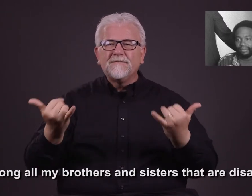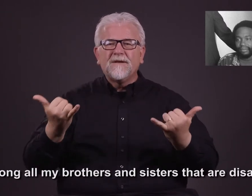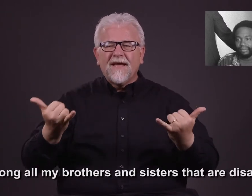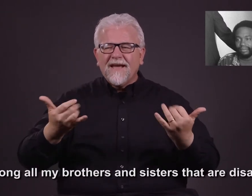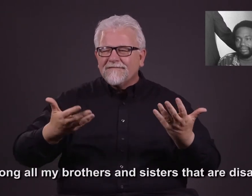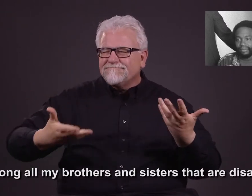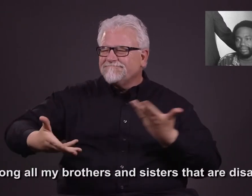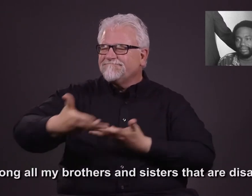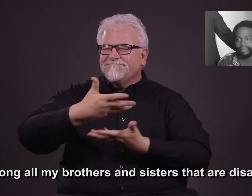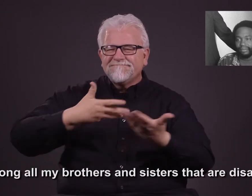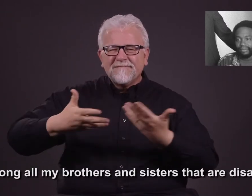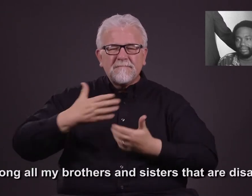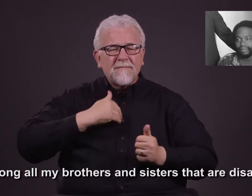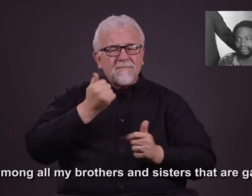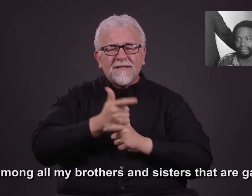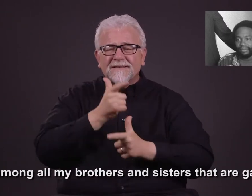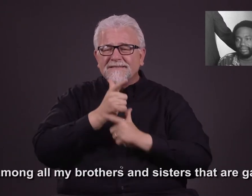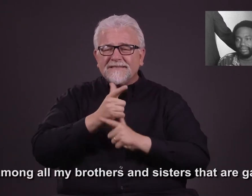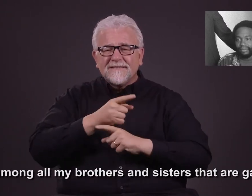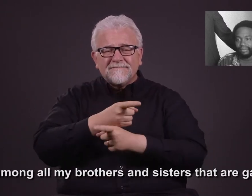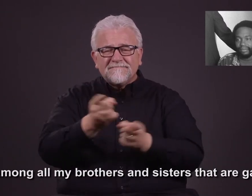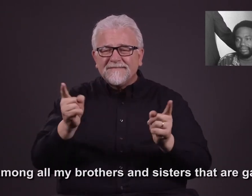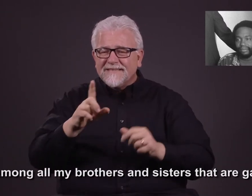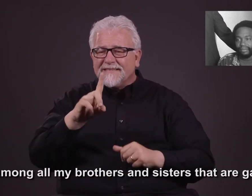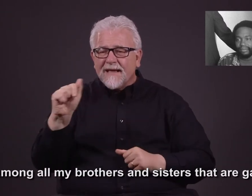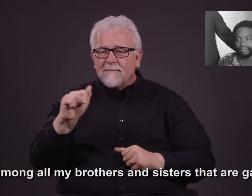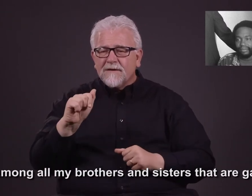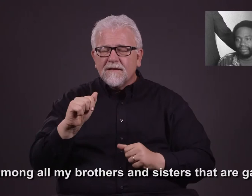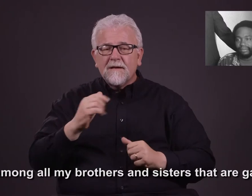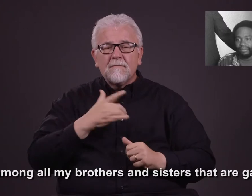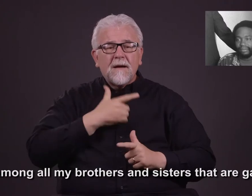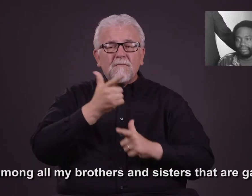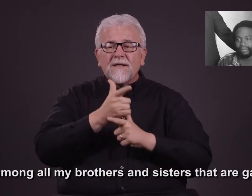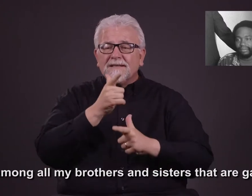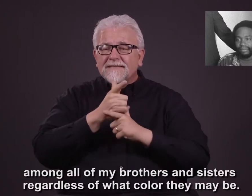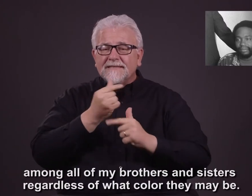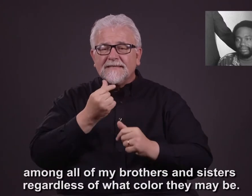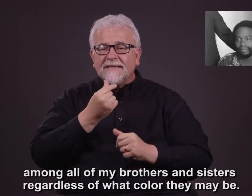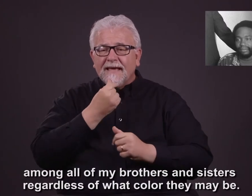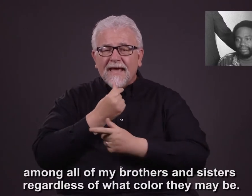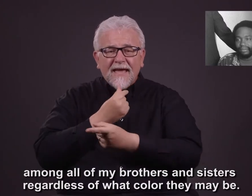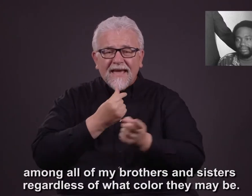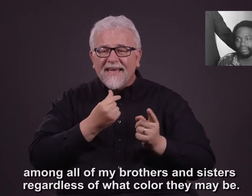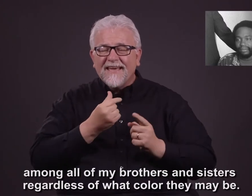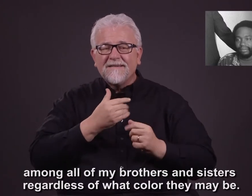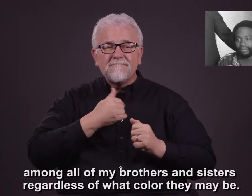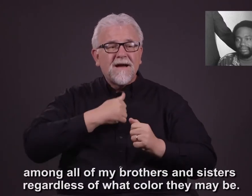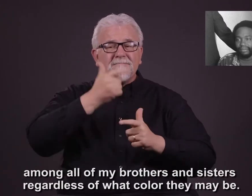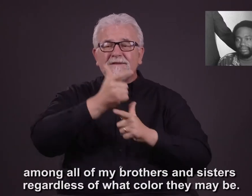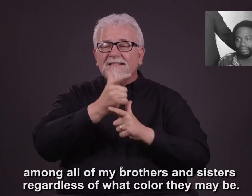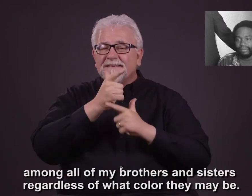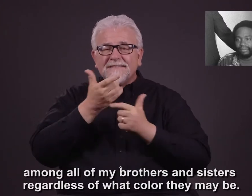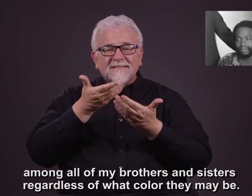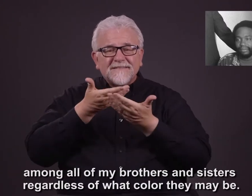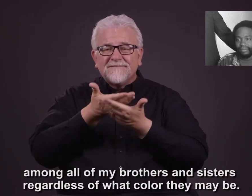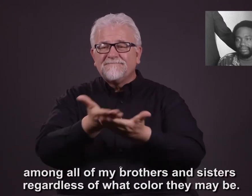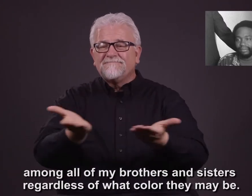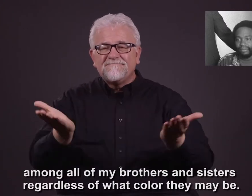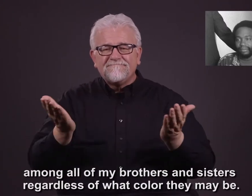sisters that are disabled, among all of my brothers and sisters that are gay, among all of my brothers and sisters, regardless